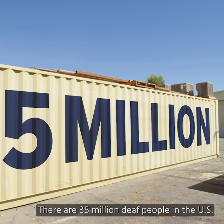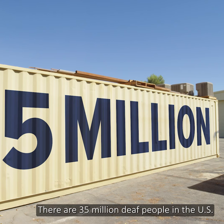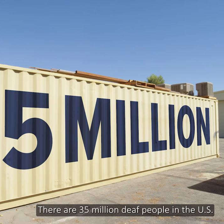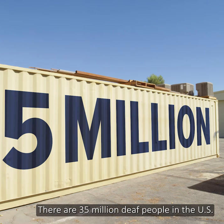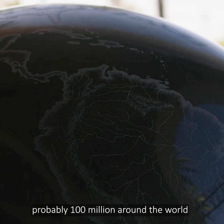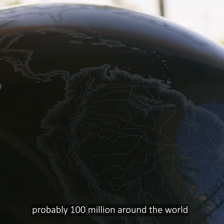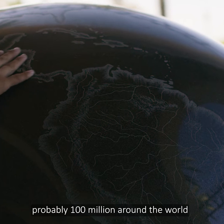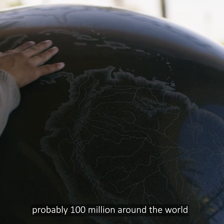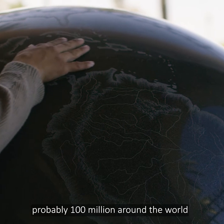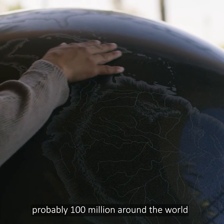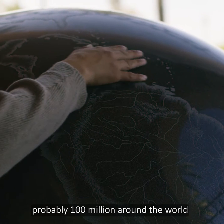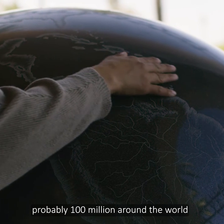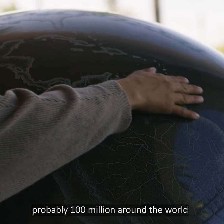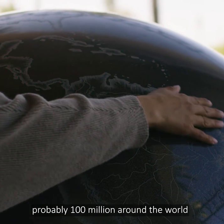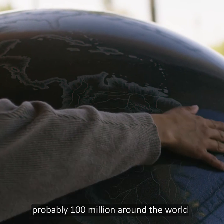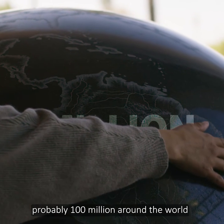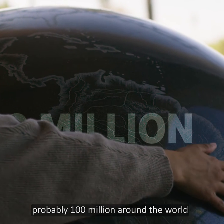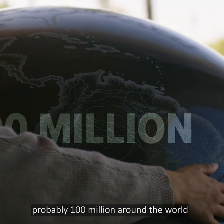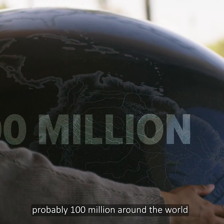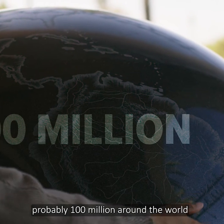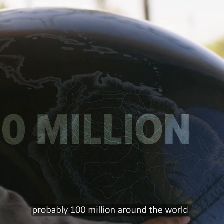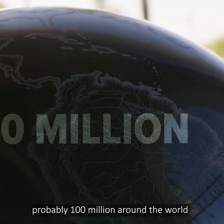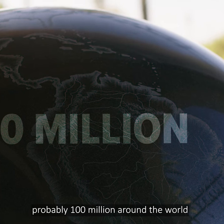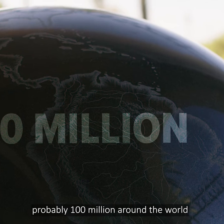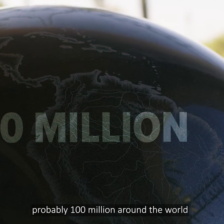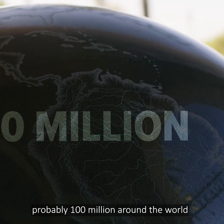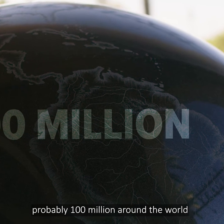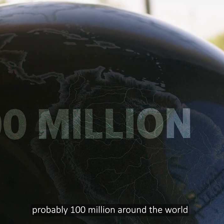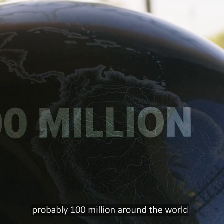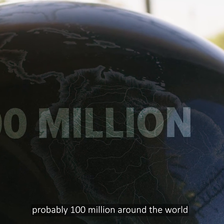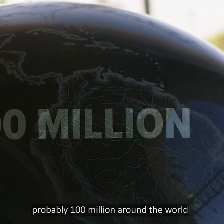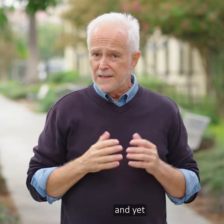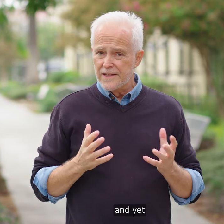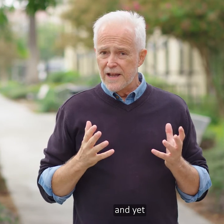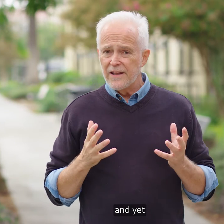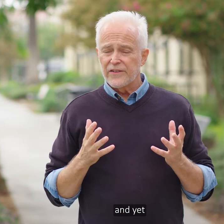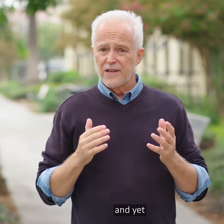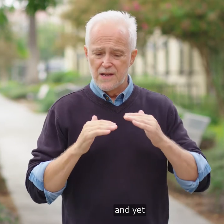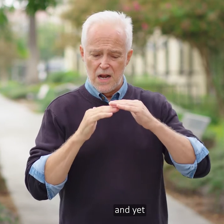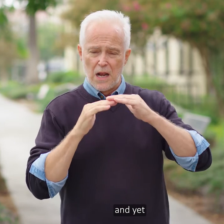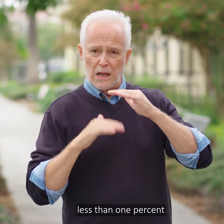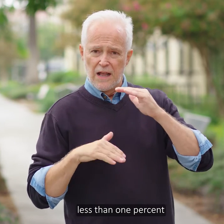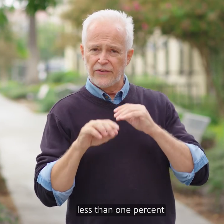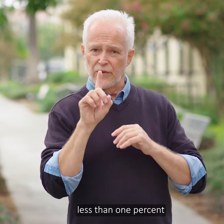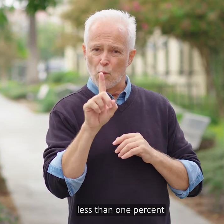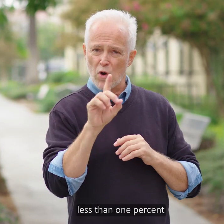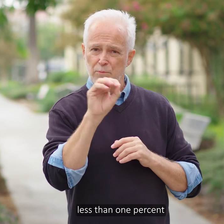probably 100 million around the world, and yet less than 1